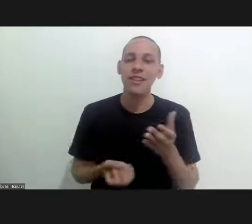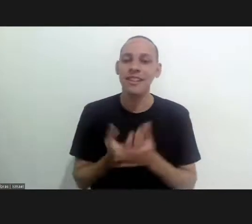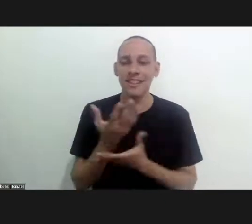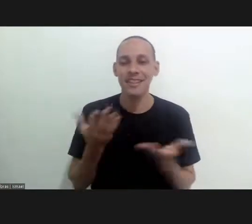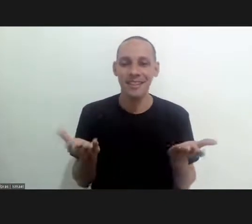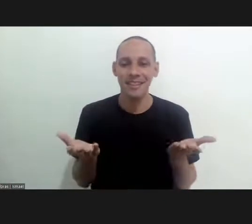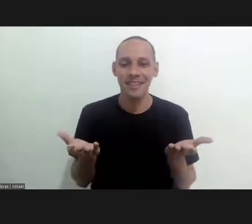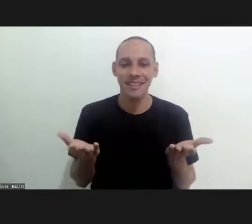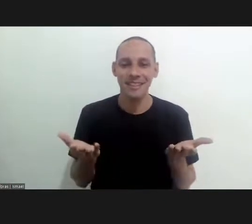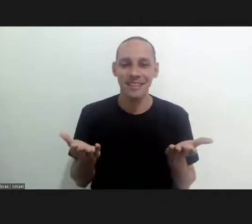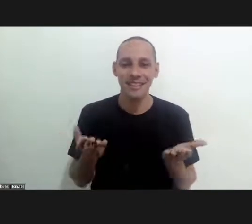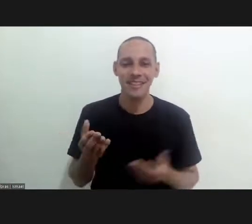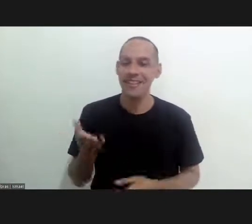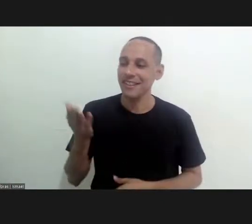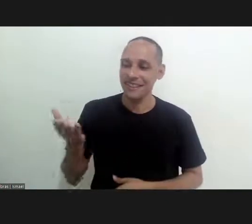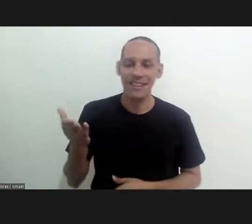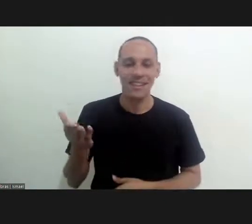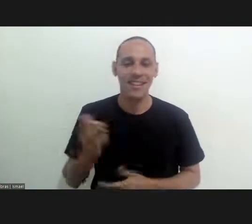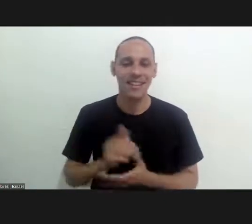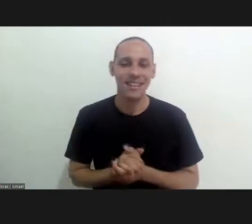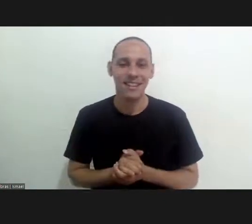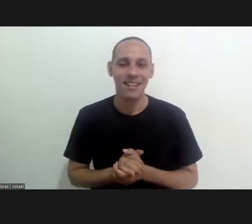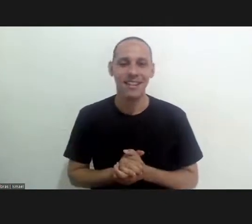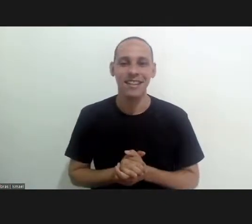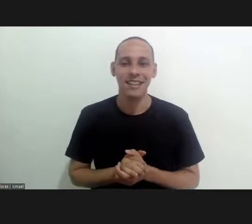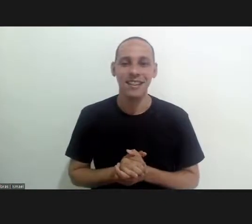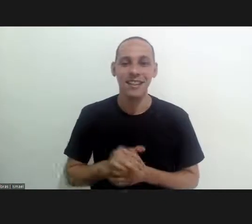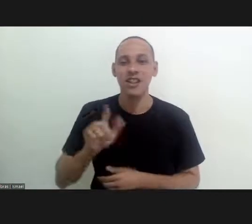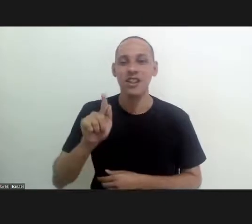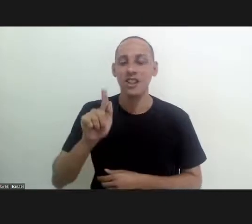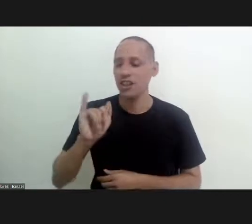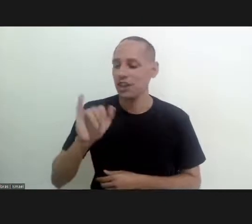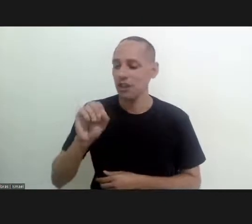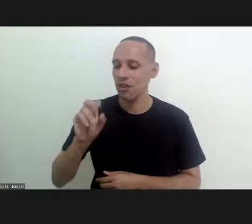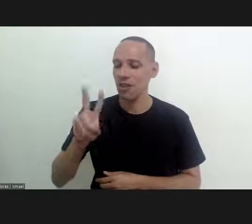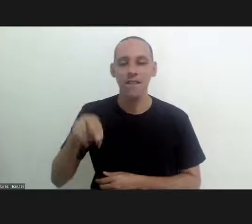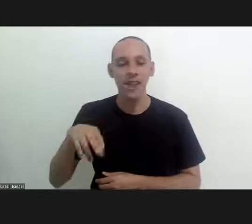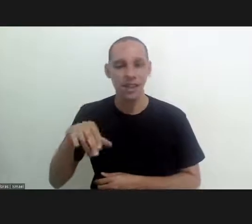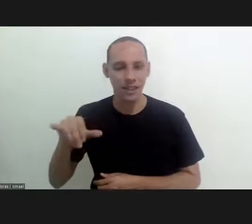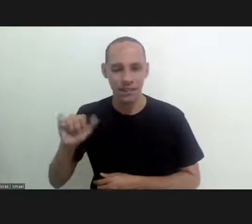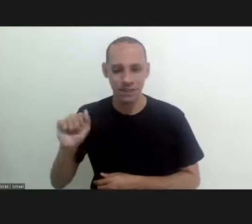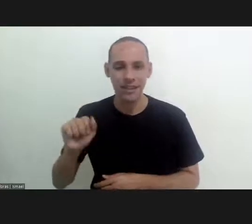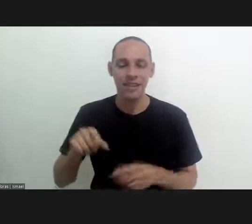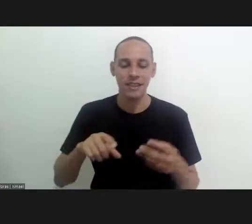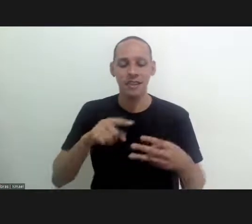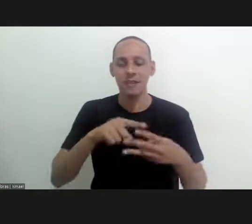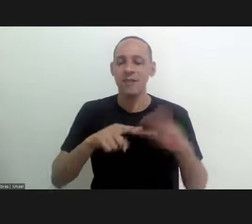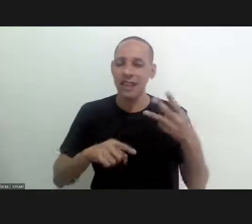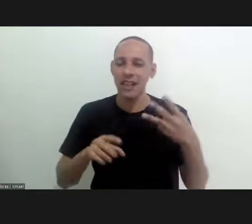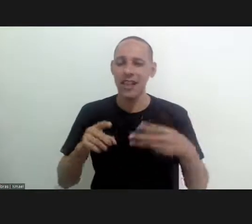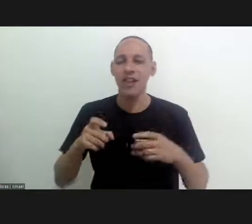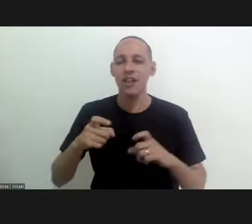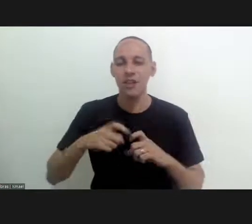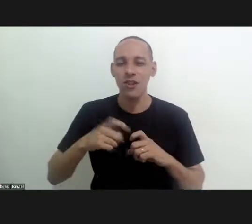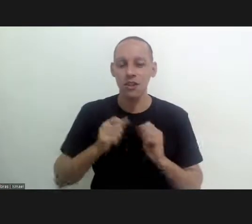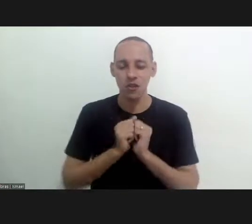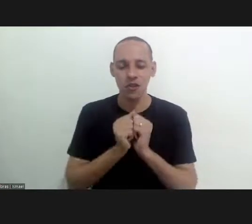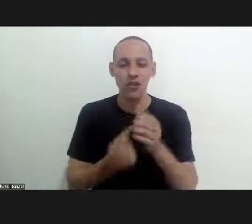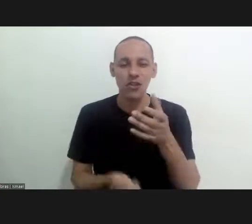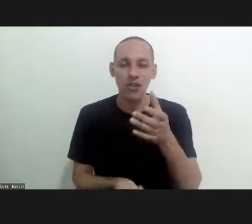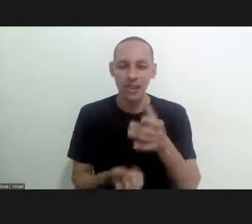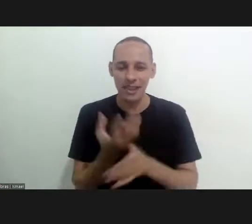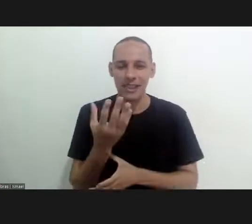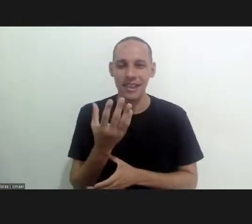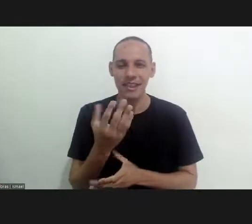Dr. Zygmunt Brenner, Dr. Ricardo Pazzinelli and Dr. Giovanni Gazzinelli who are at the onset of a creation